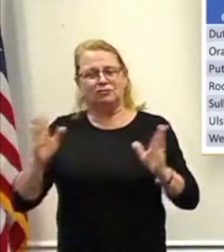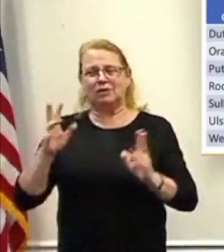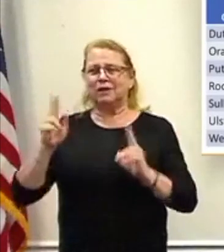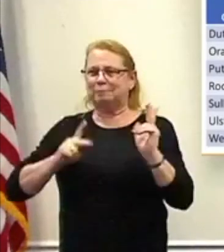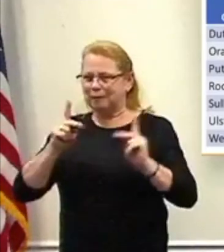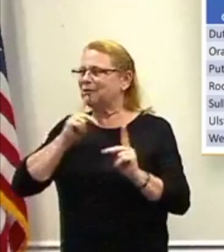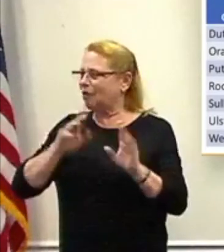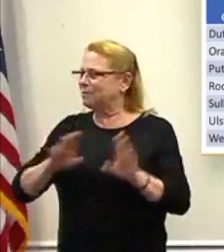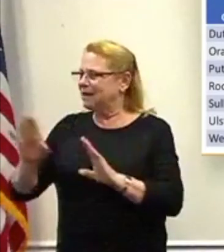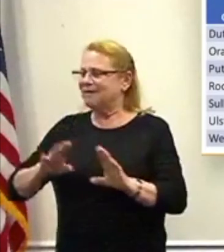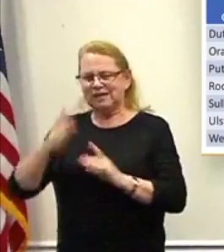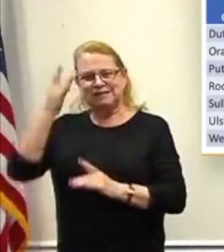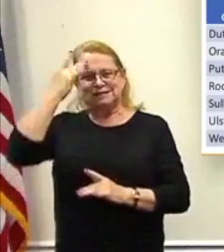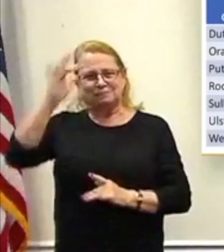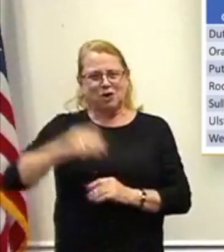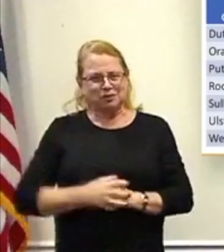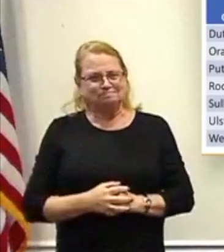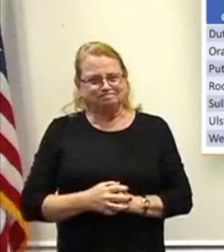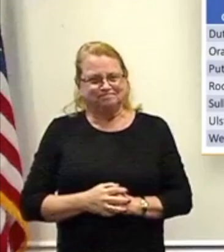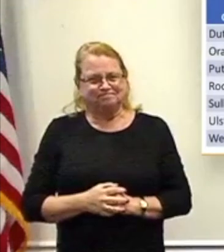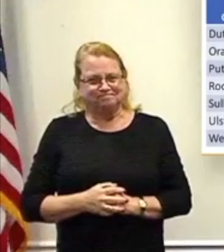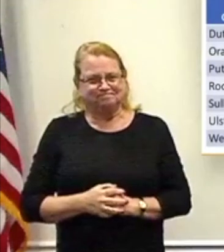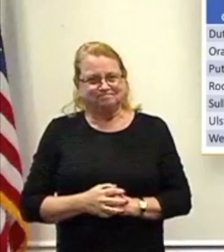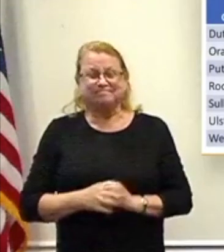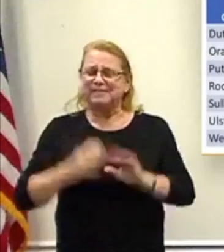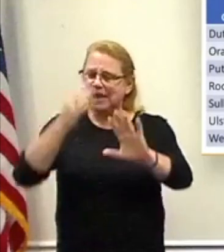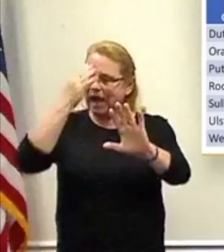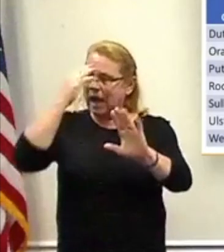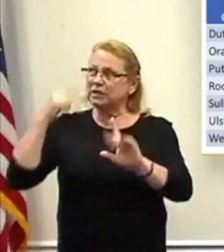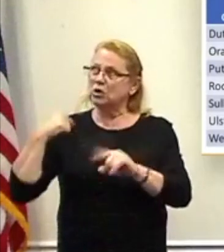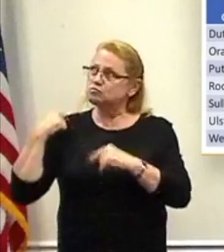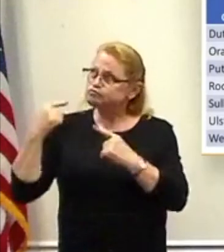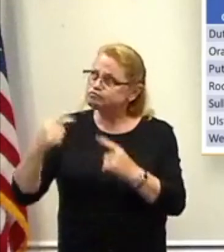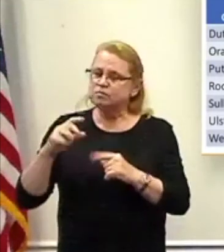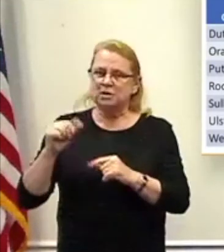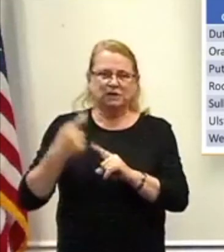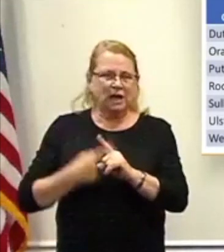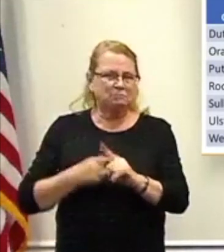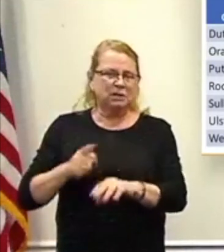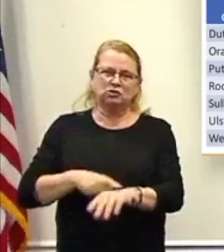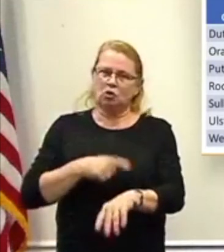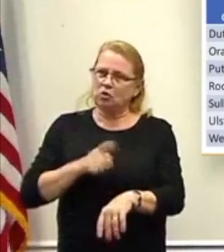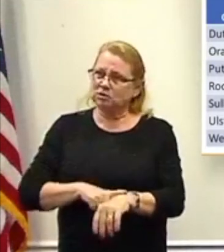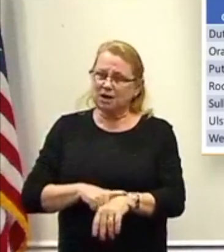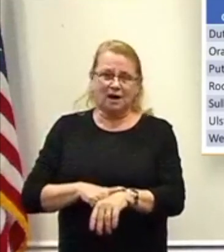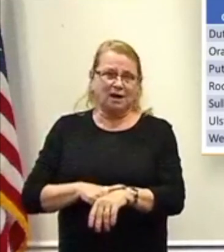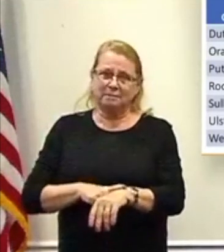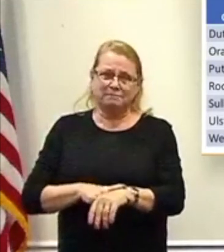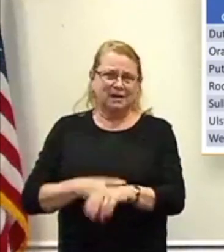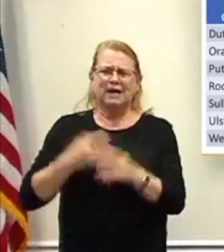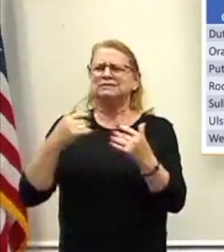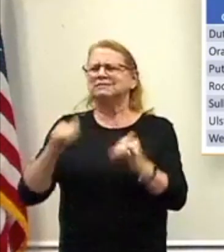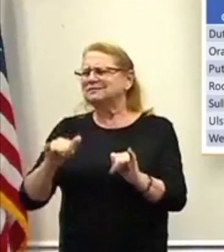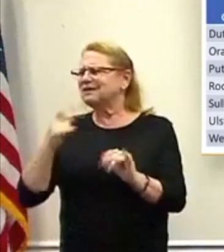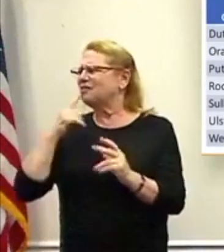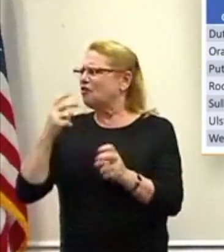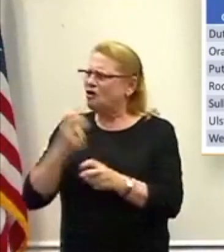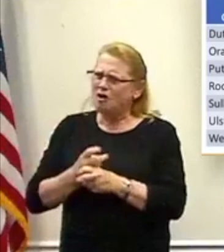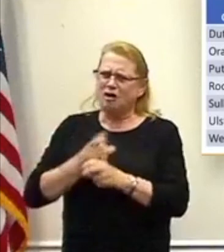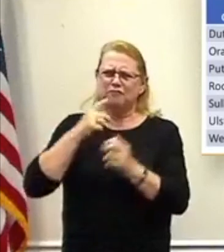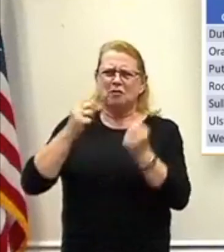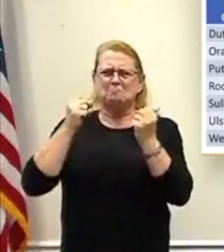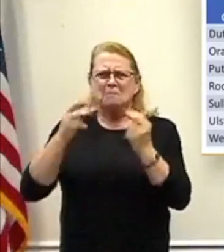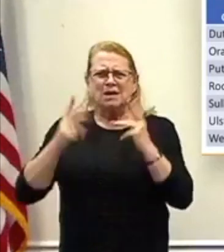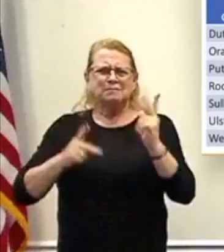I know that this has been a long 10 months, and longer still for families who haven't seen loved ones or who have